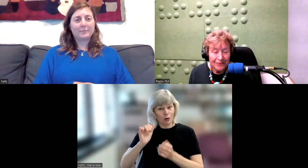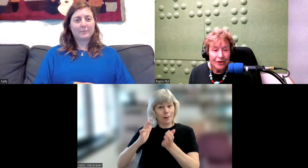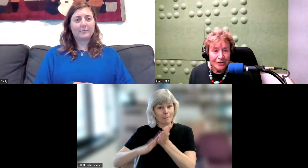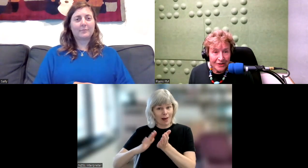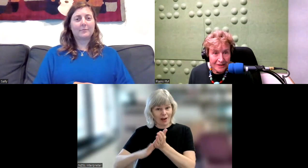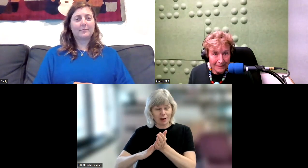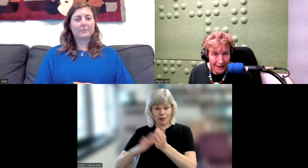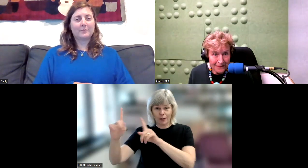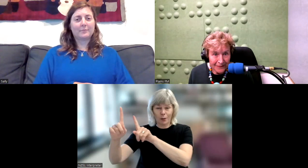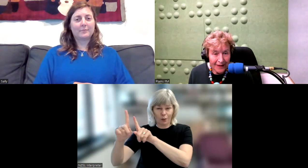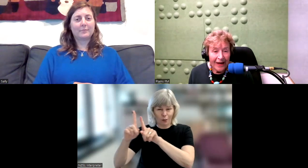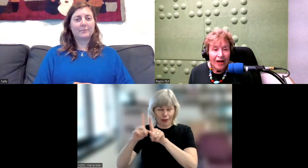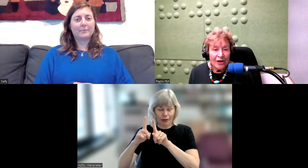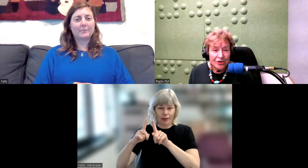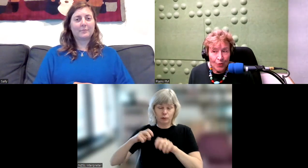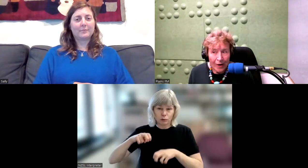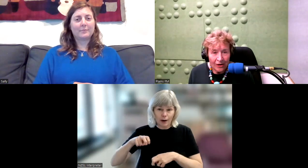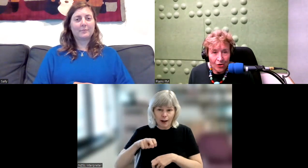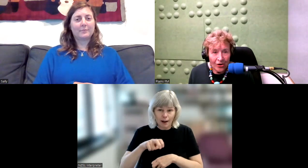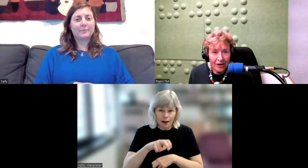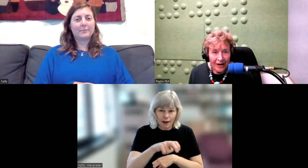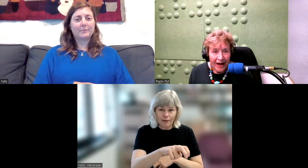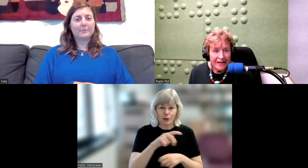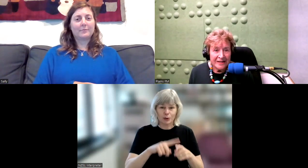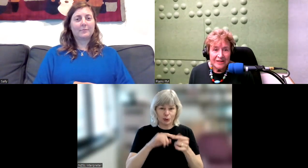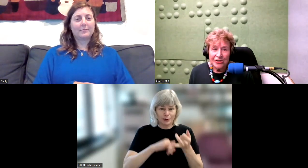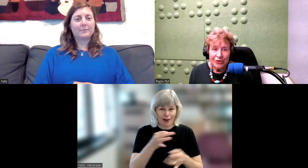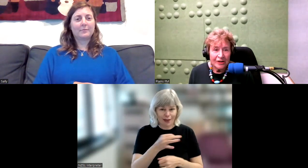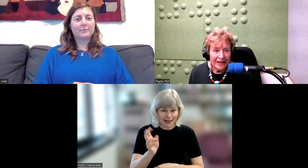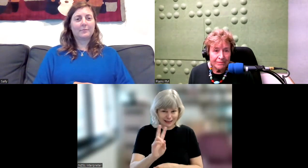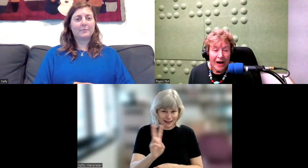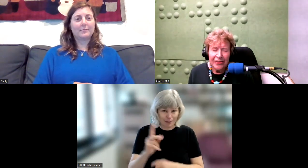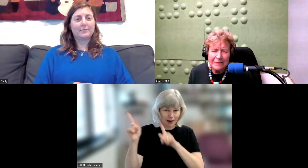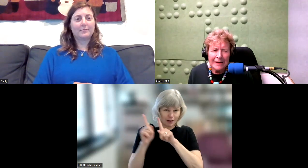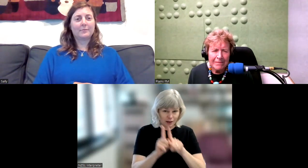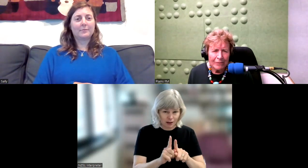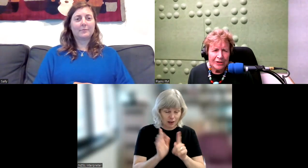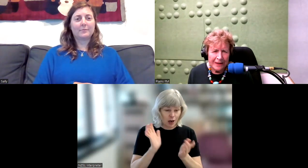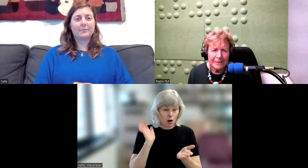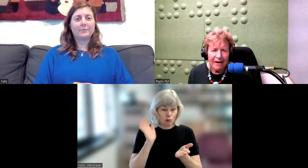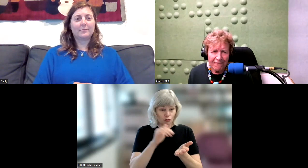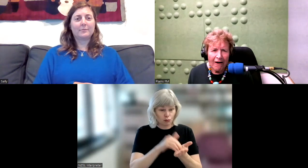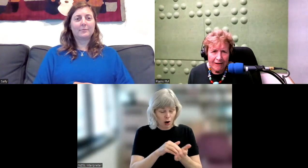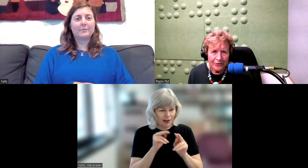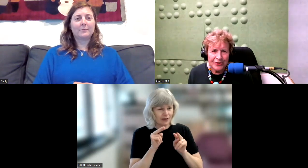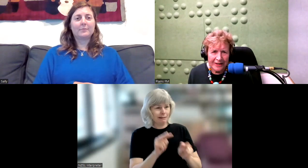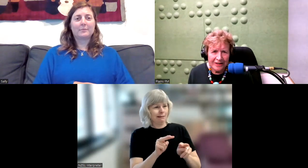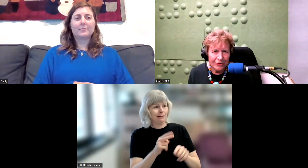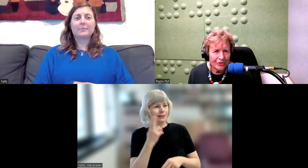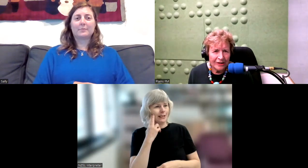to Sumner. Took one look and said she couldn't leave. I think my mum would have been about five or six. Couldn't